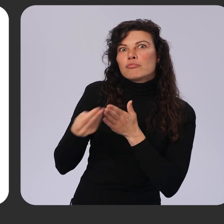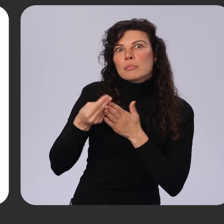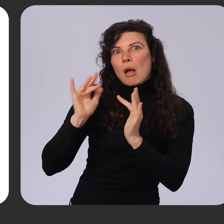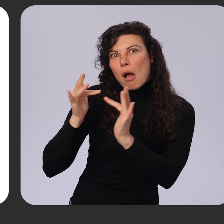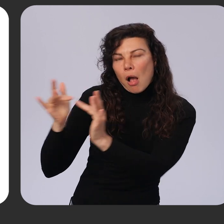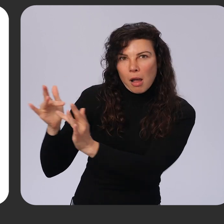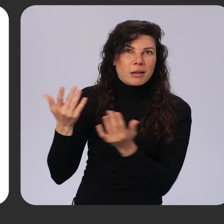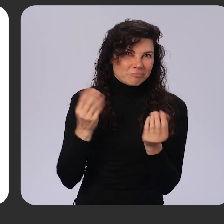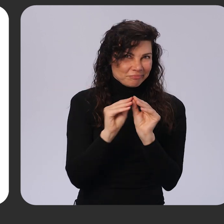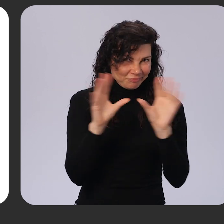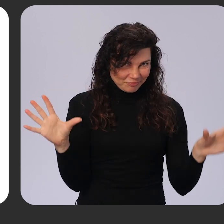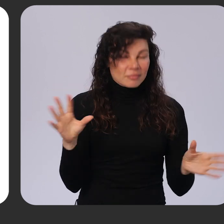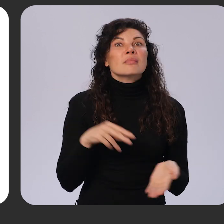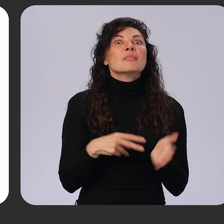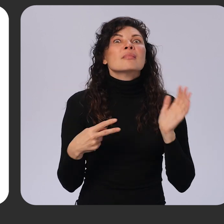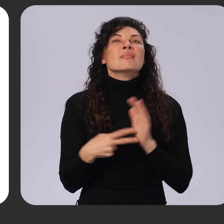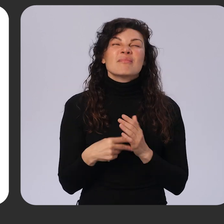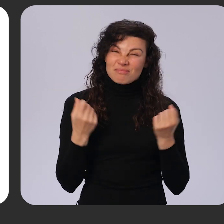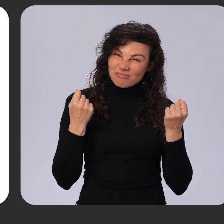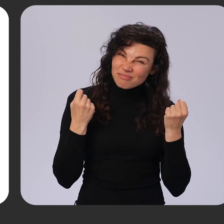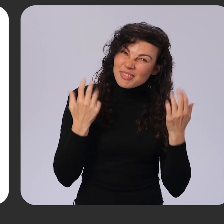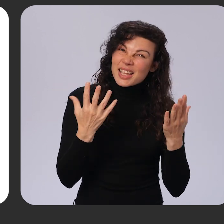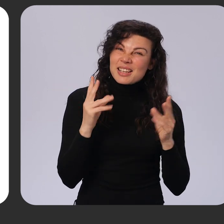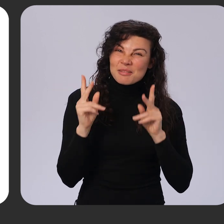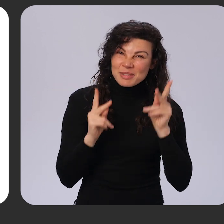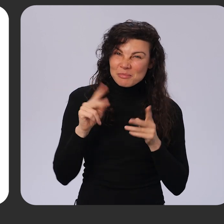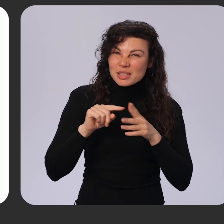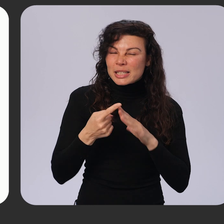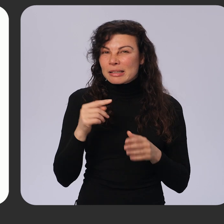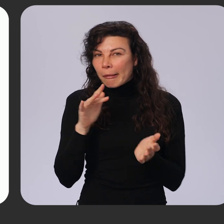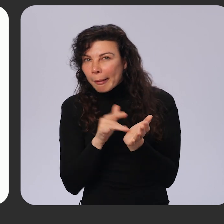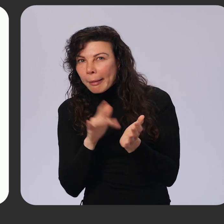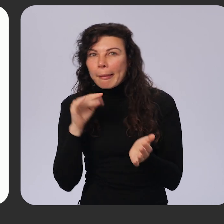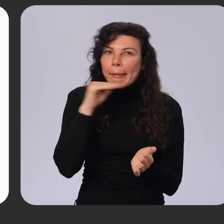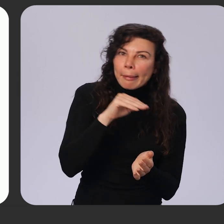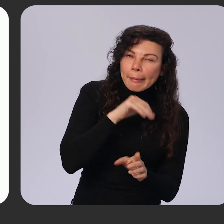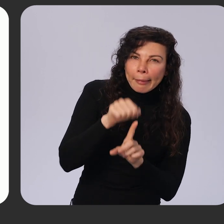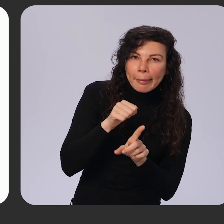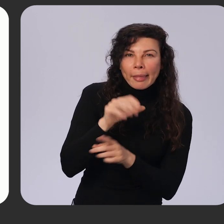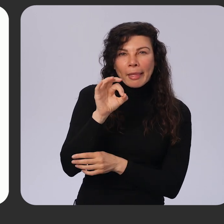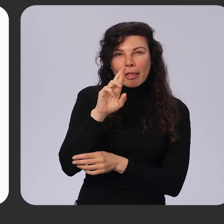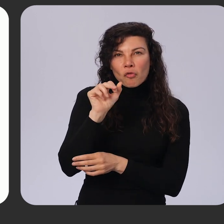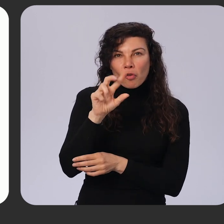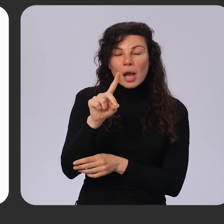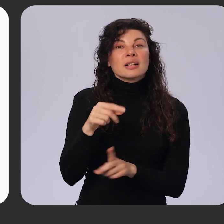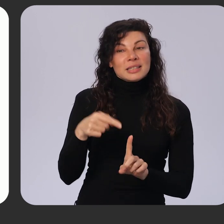with it came a large acceleration of online fraud. Statista estimated e-commerce losses from